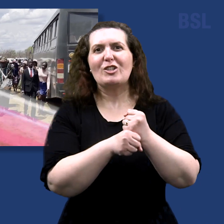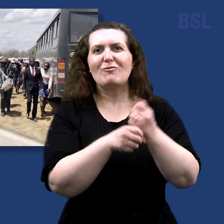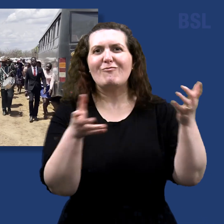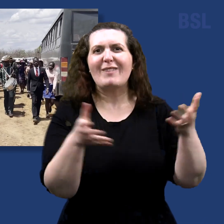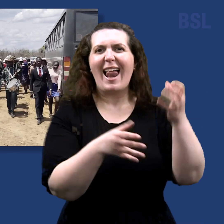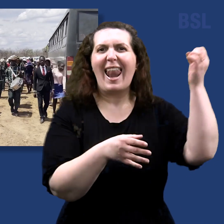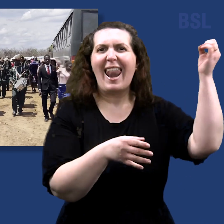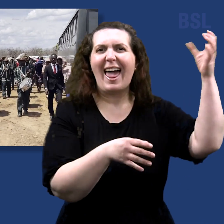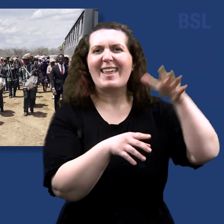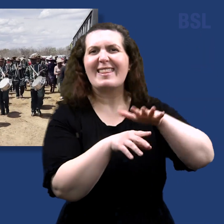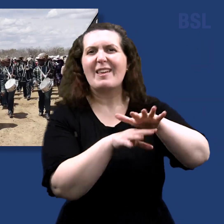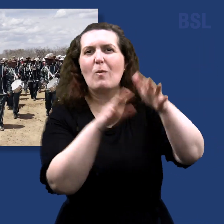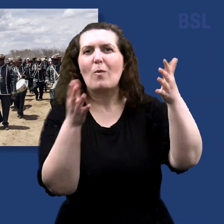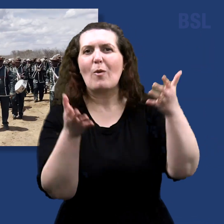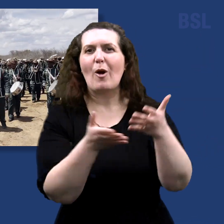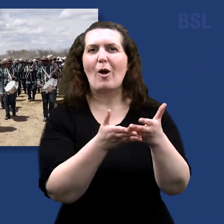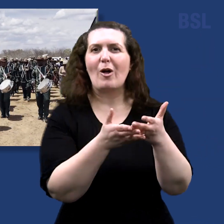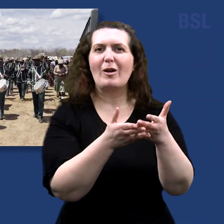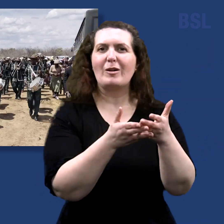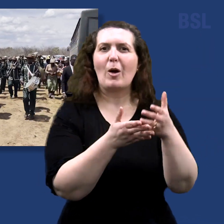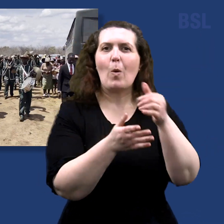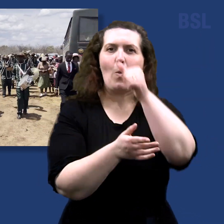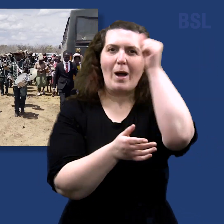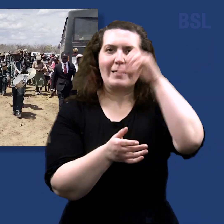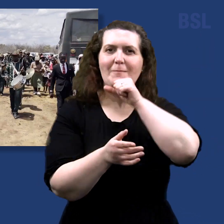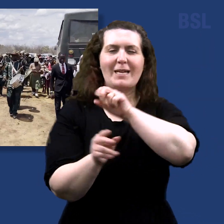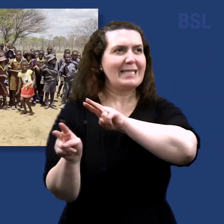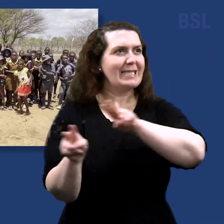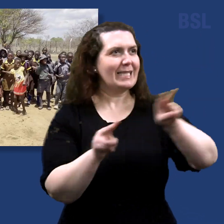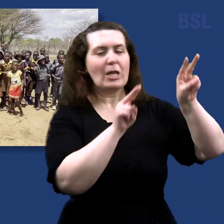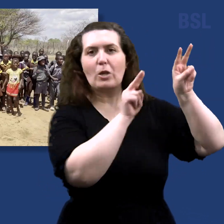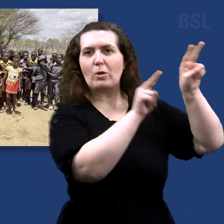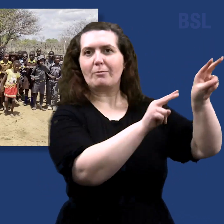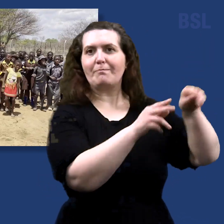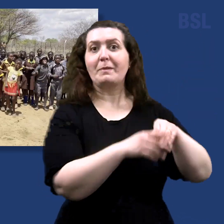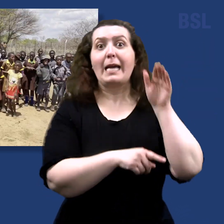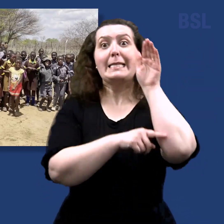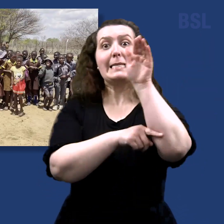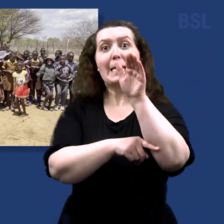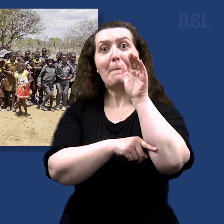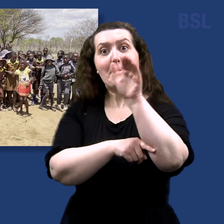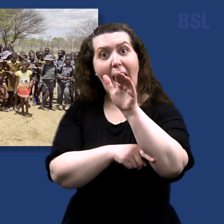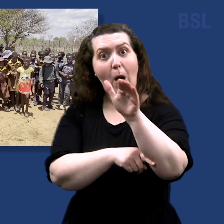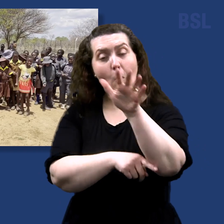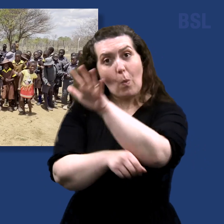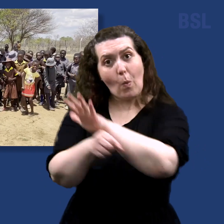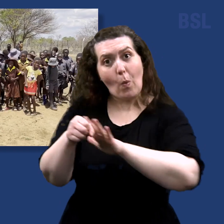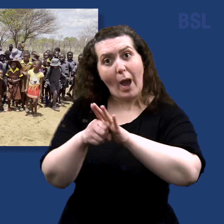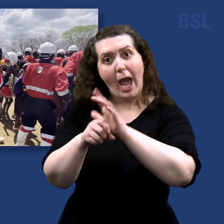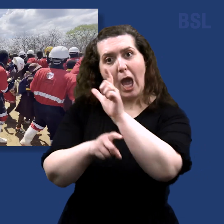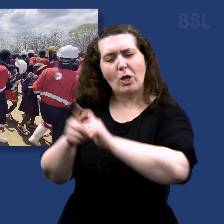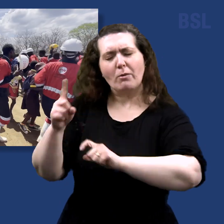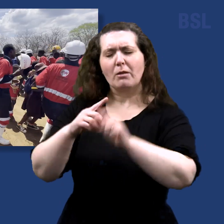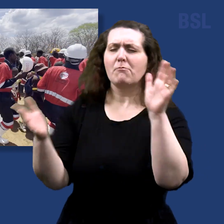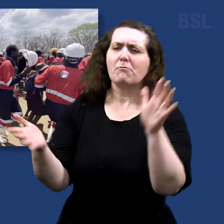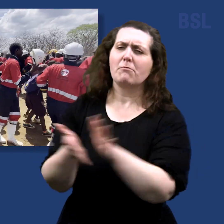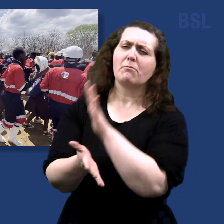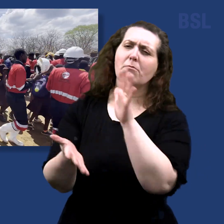In Zimbabwe's Nguza district, the community rejoiced with the construction of a new clinic that's putting medical services